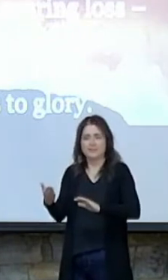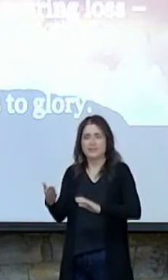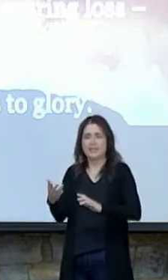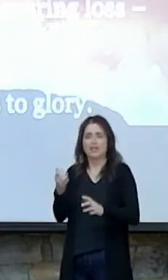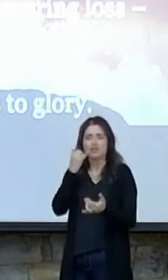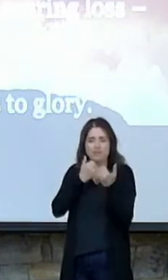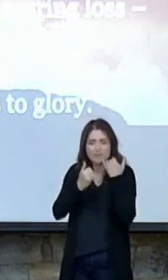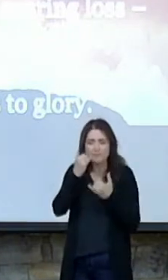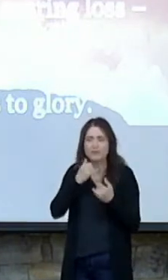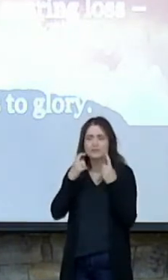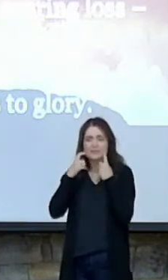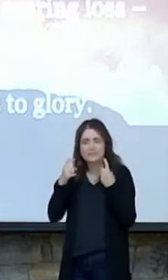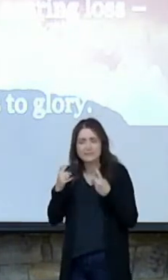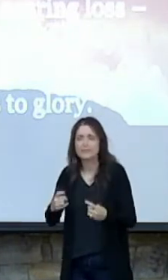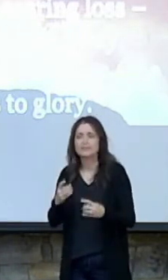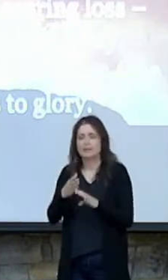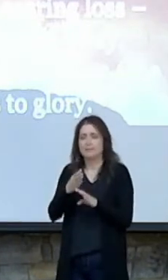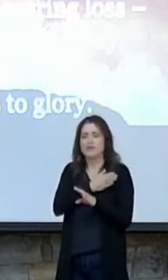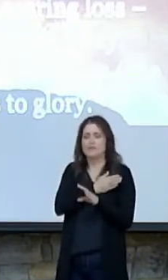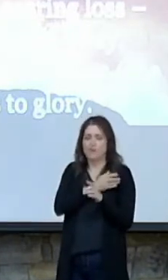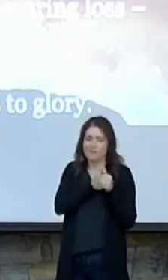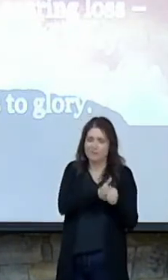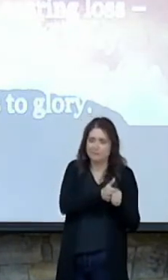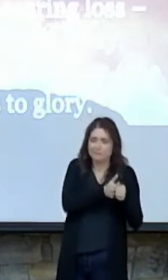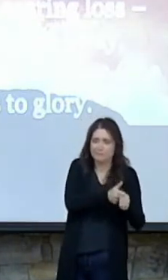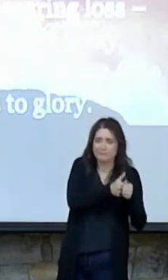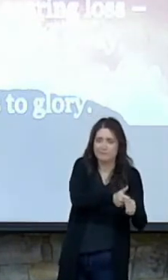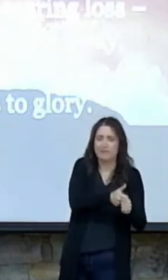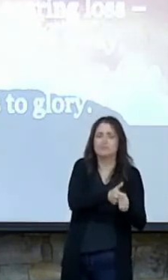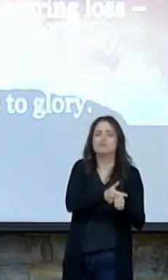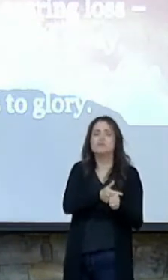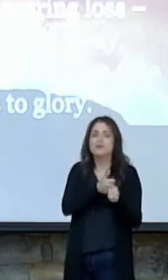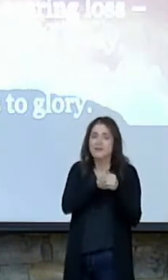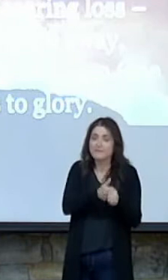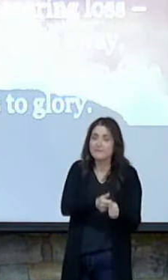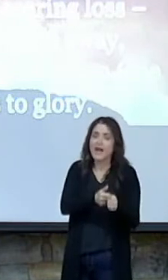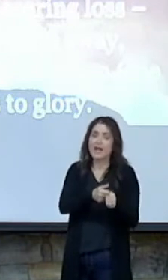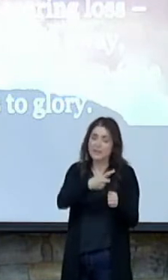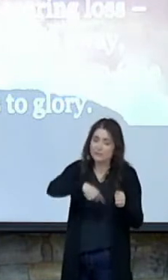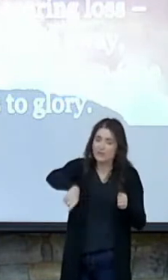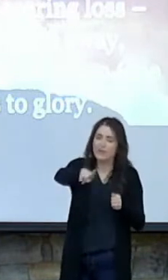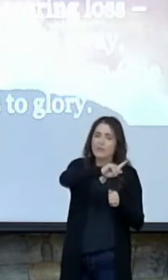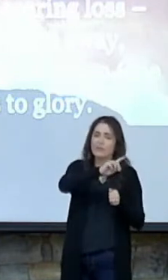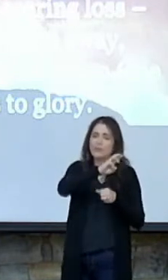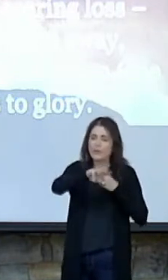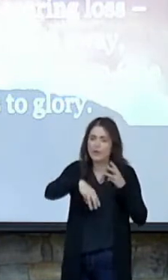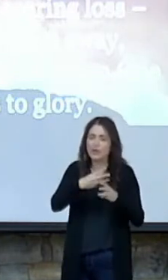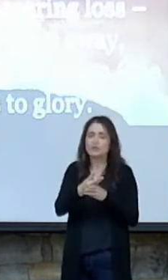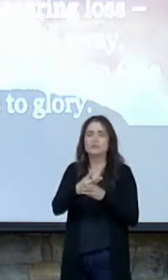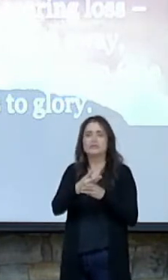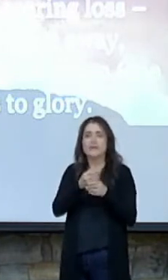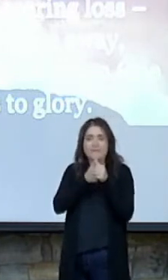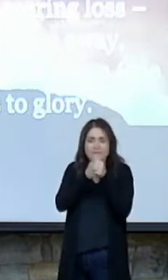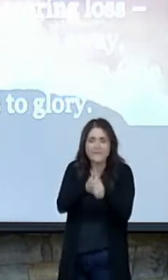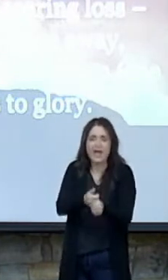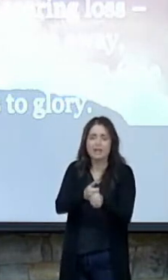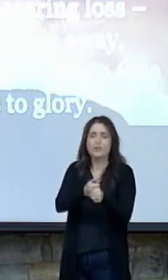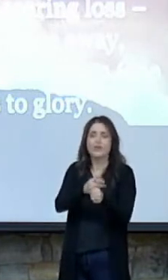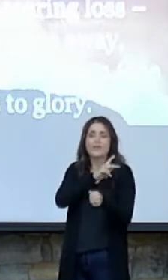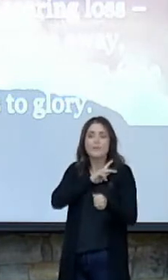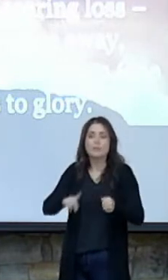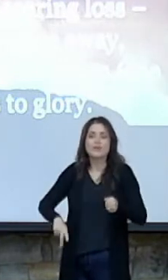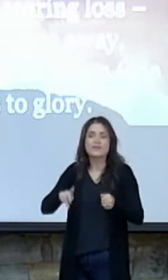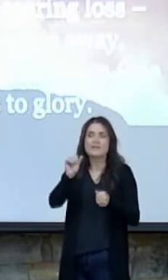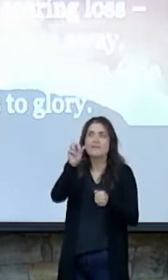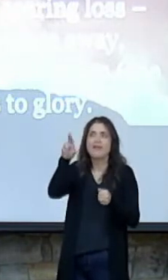which you once walked, following the course of this world, following the prince of the power of the air, the spirit